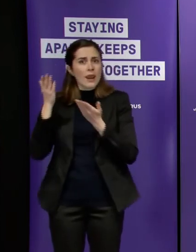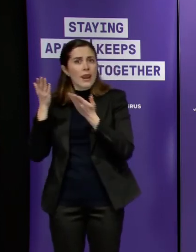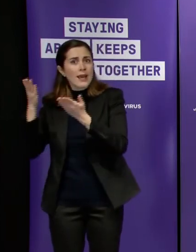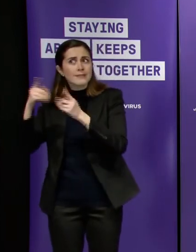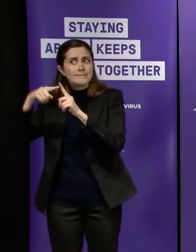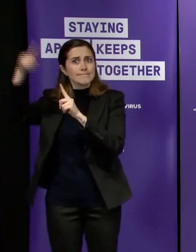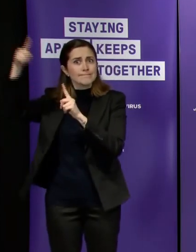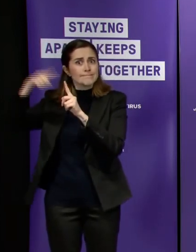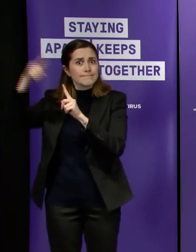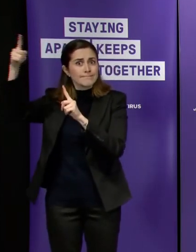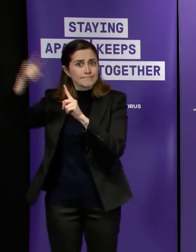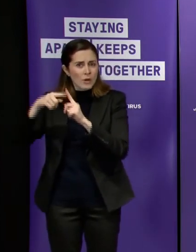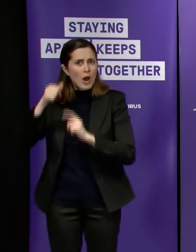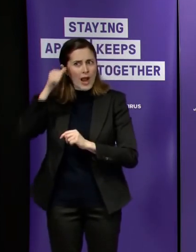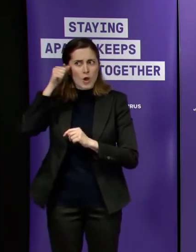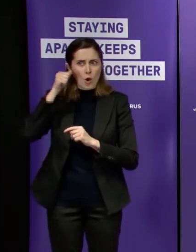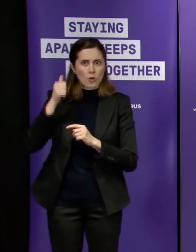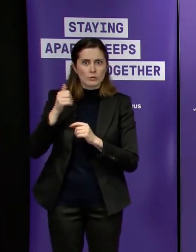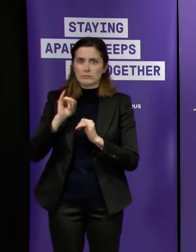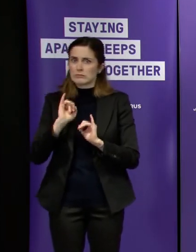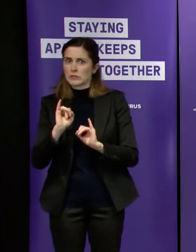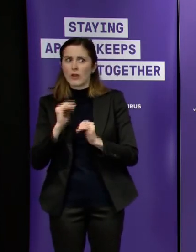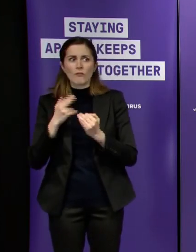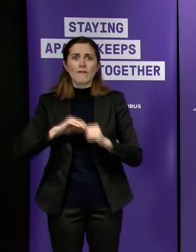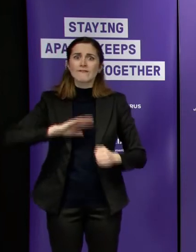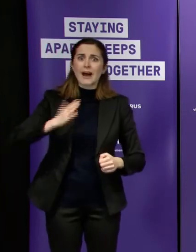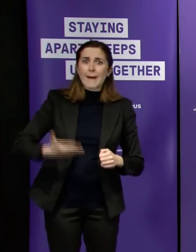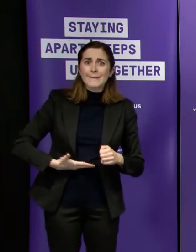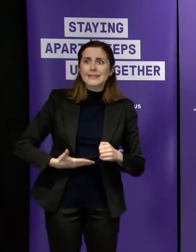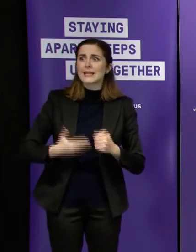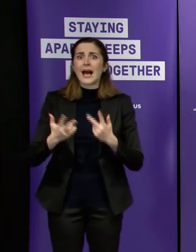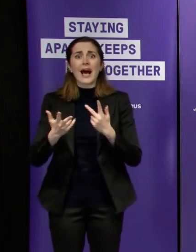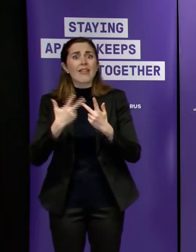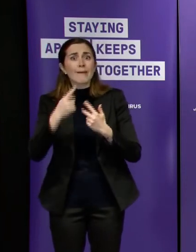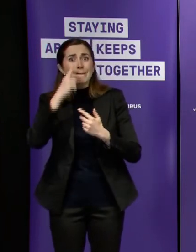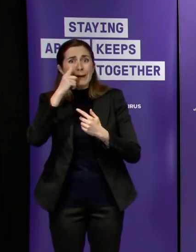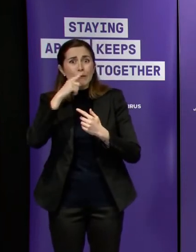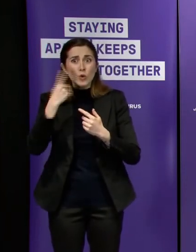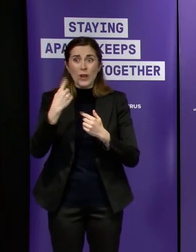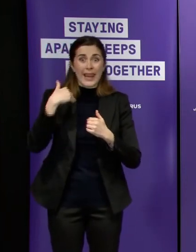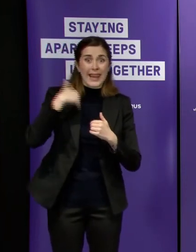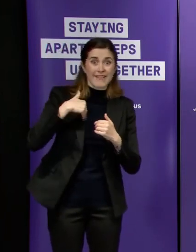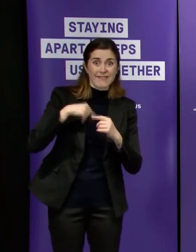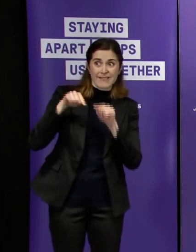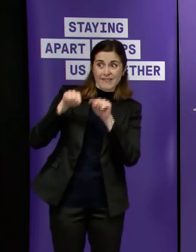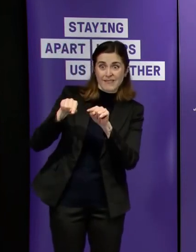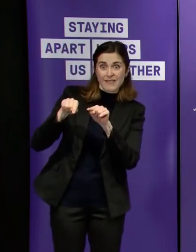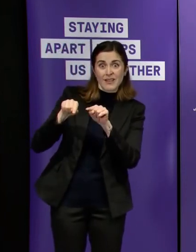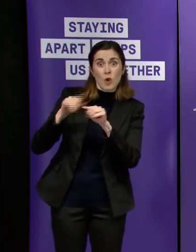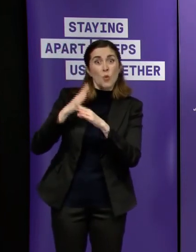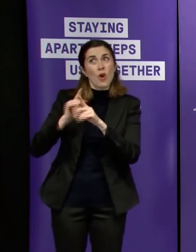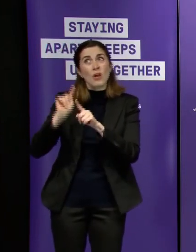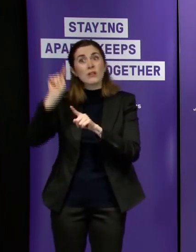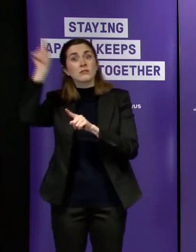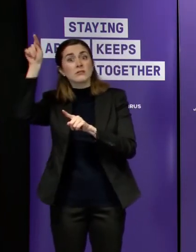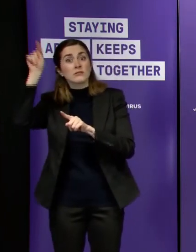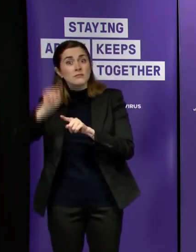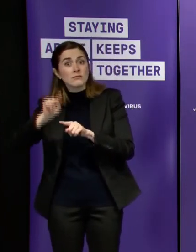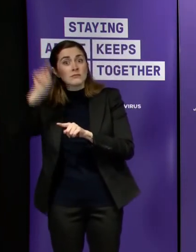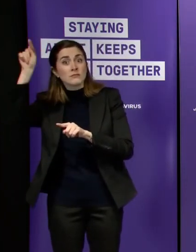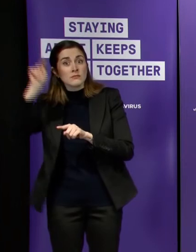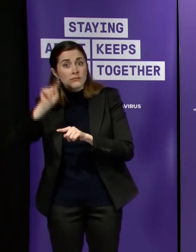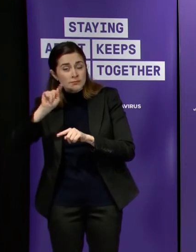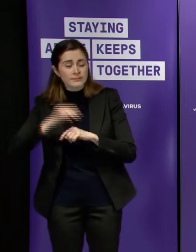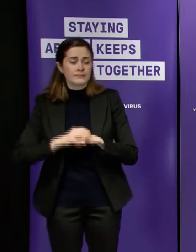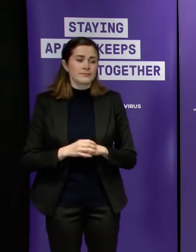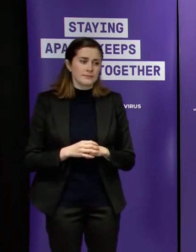i'm not sure whether that uh whether that comment relates to our government or other governments but i would assure